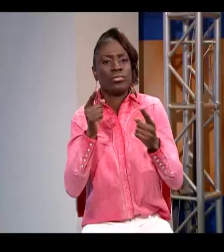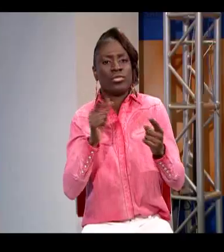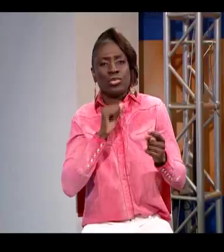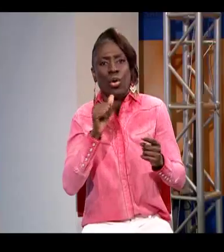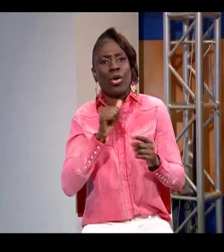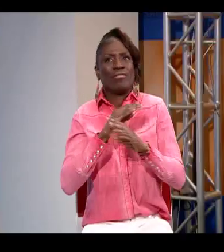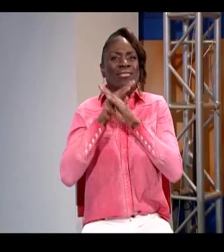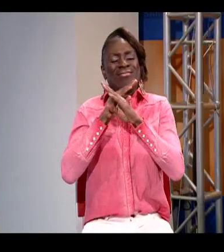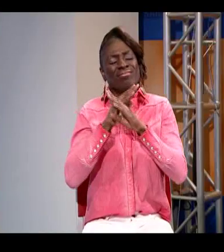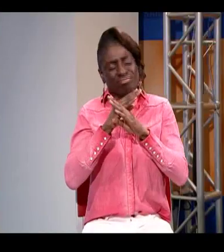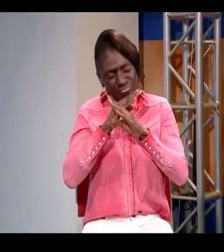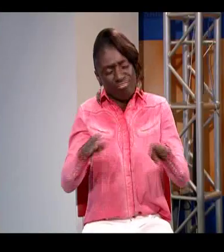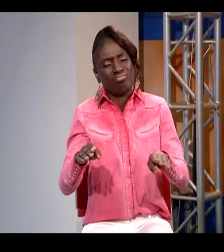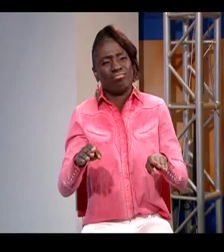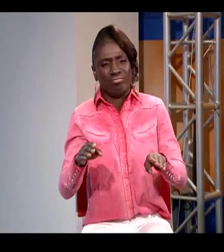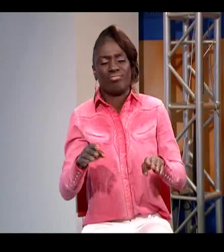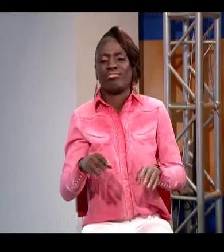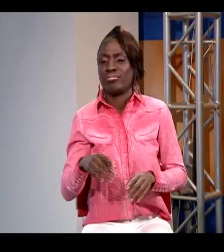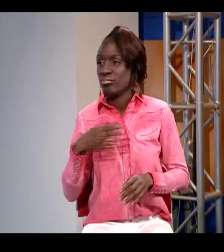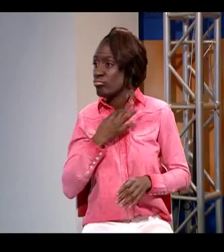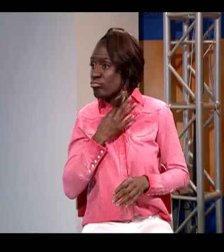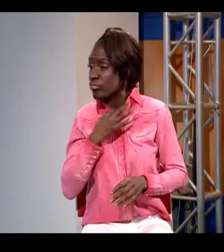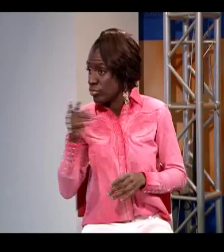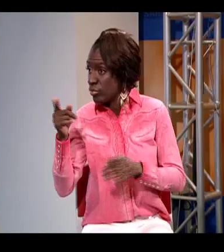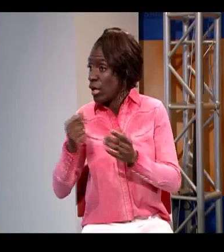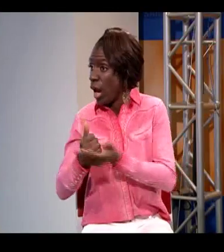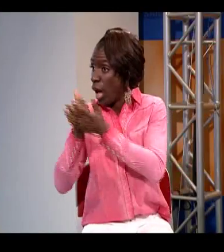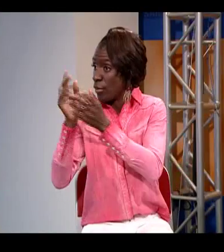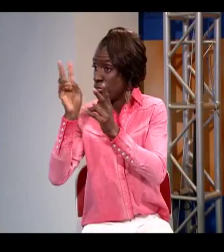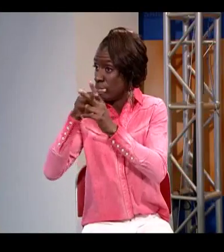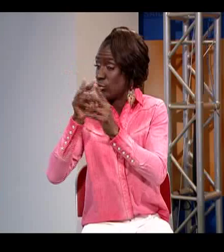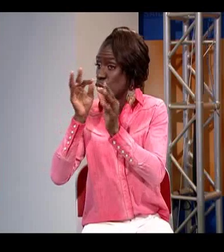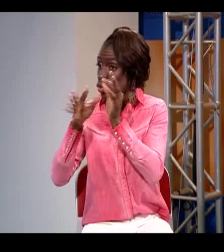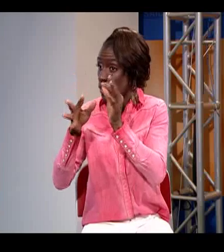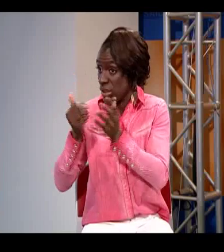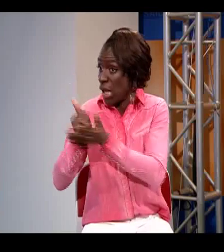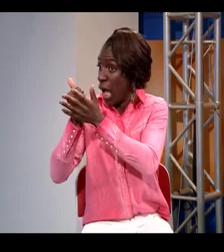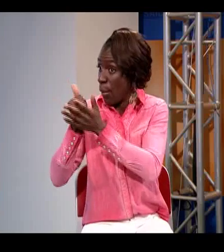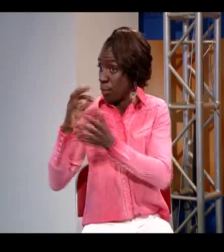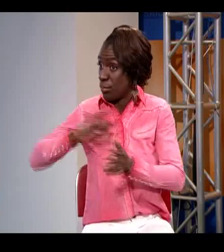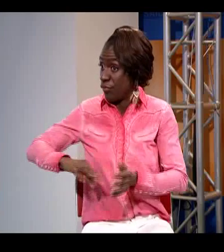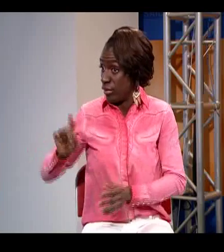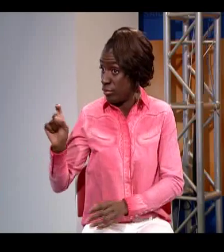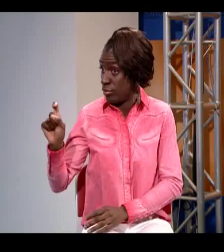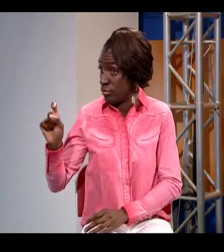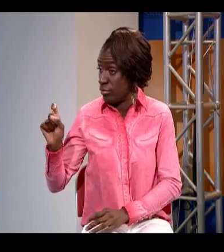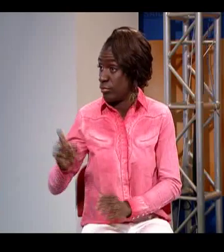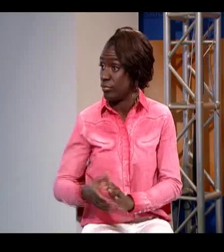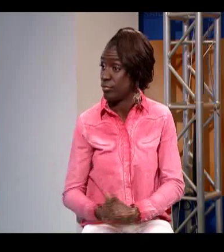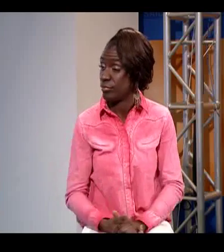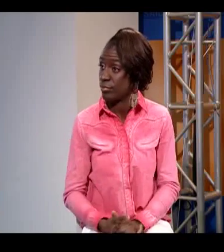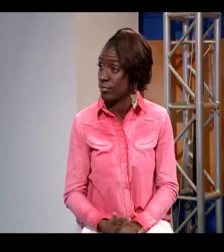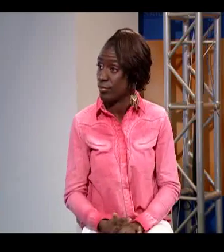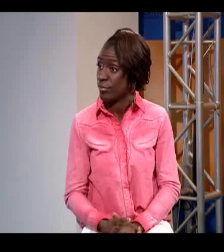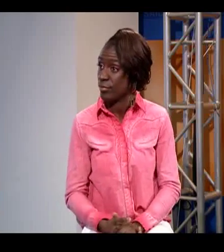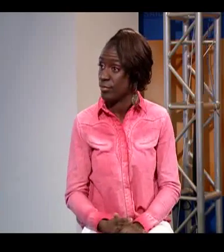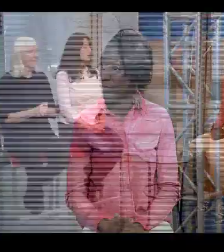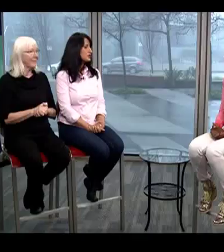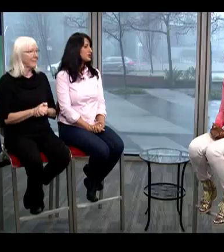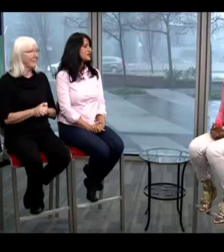they are identified as a deaf person so that those barriers can be broken down do you find it does help to have an interpreter interpreters